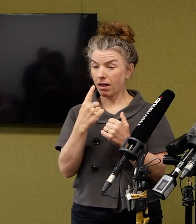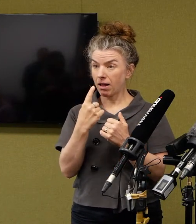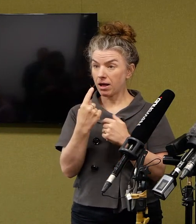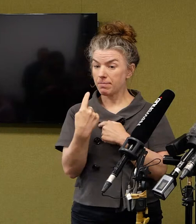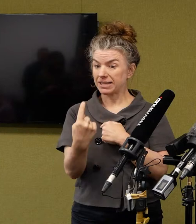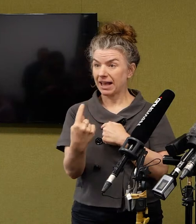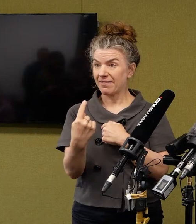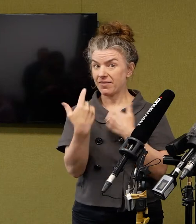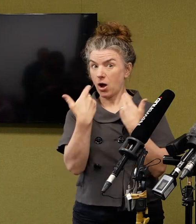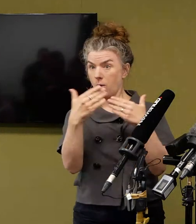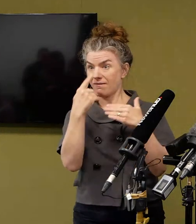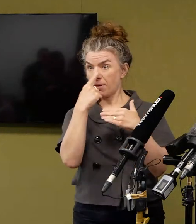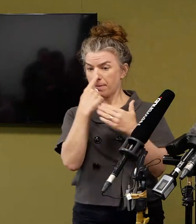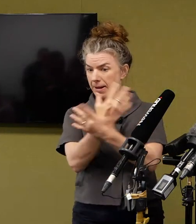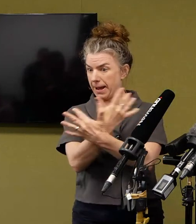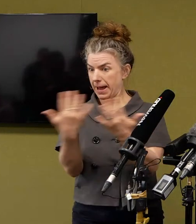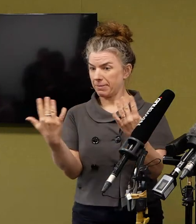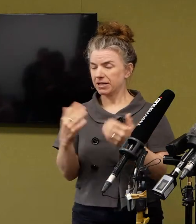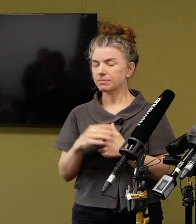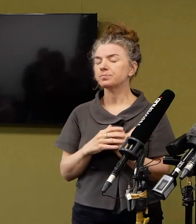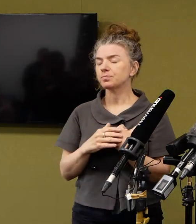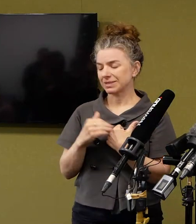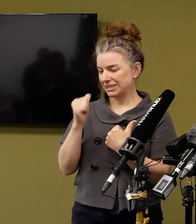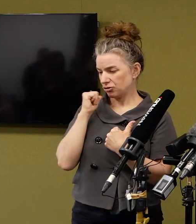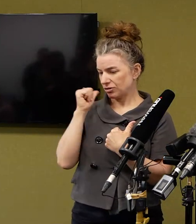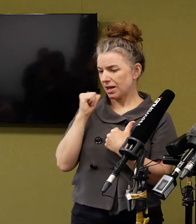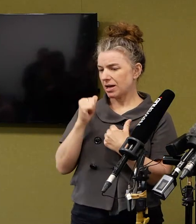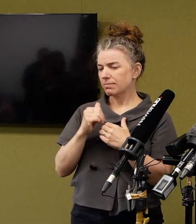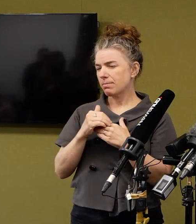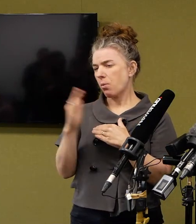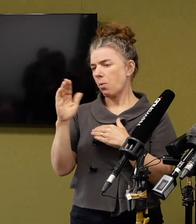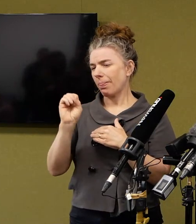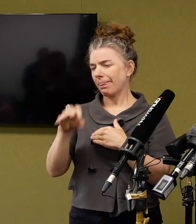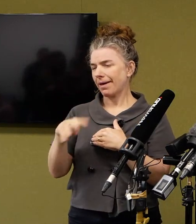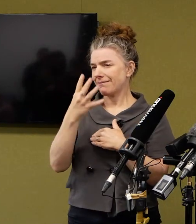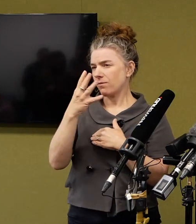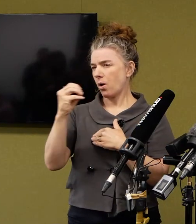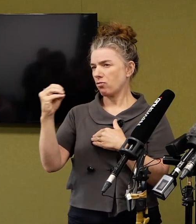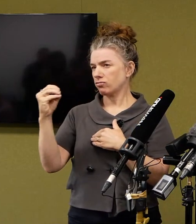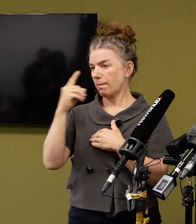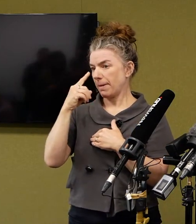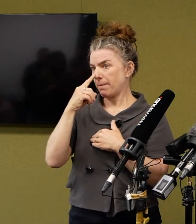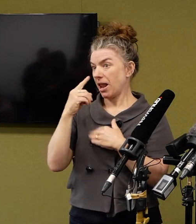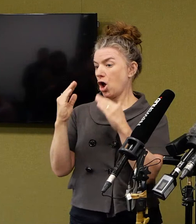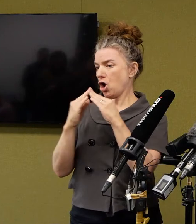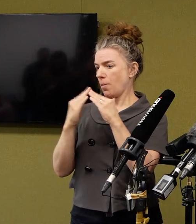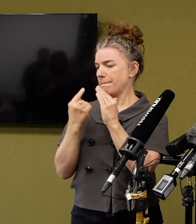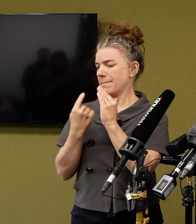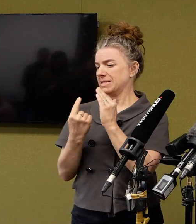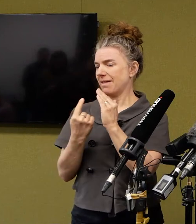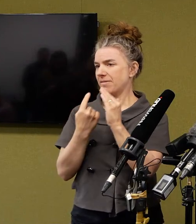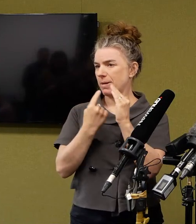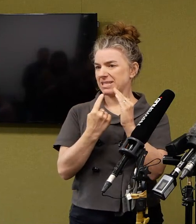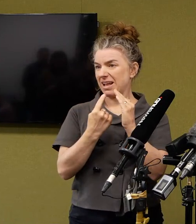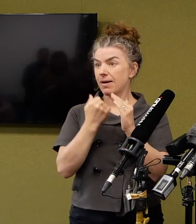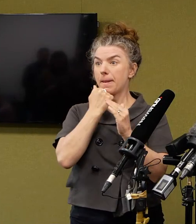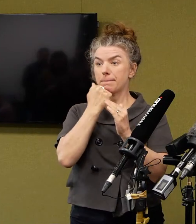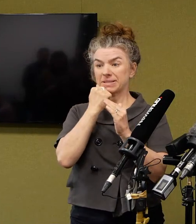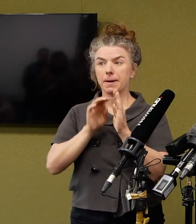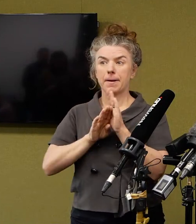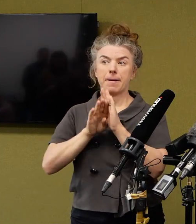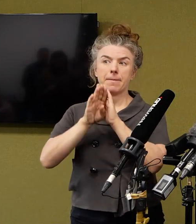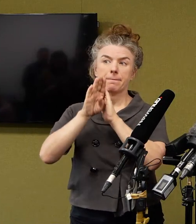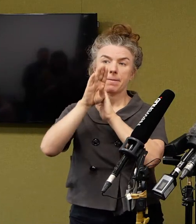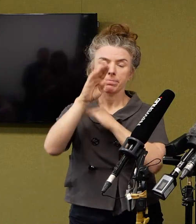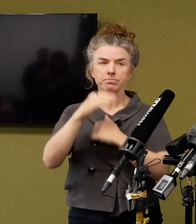-isolation? Well, yesterday alone we had over 400 people, and the numbers continue to grow. Again, just to go back to my